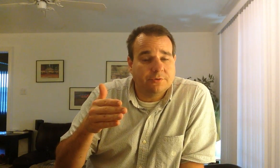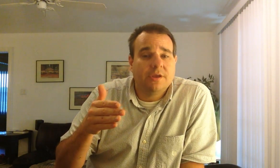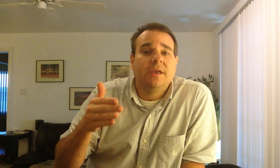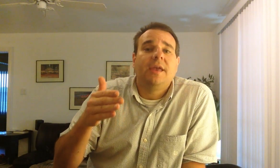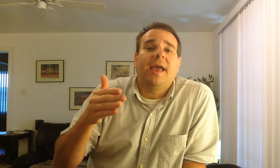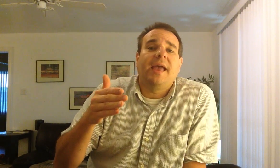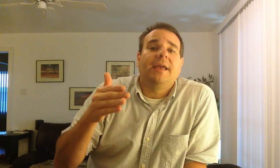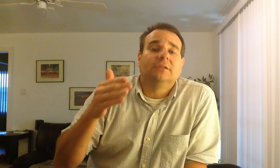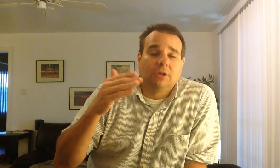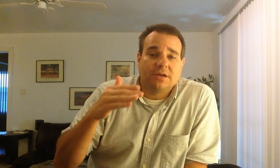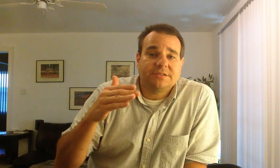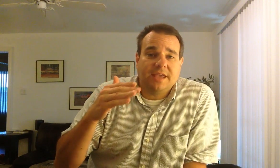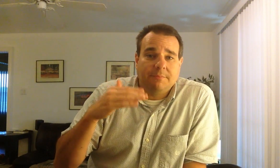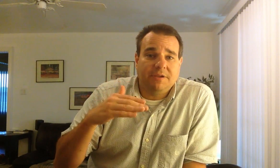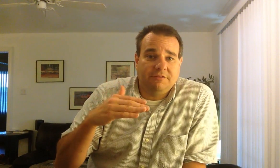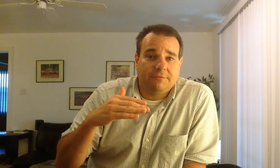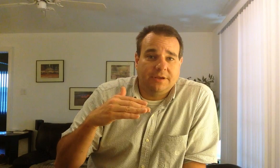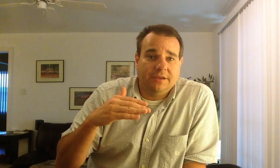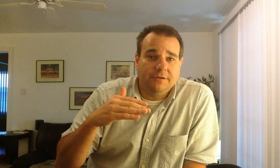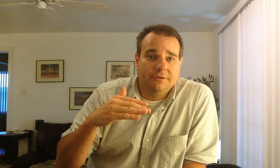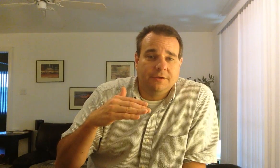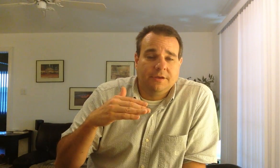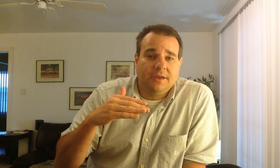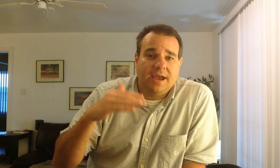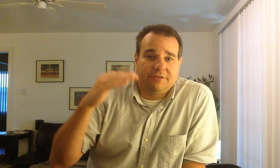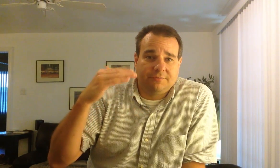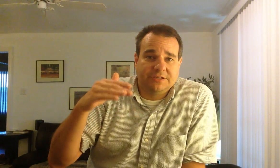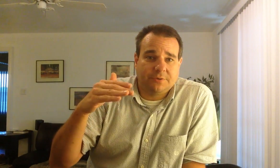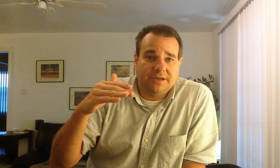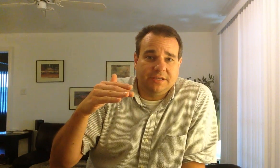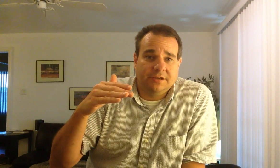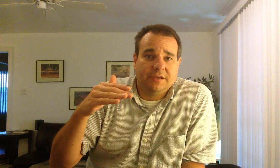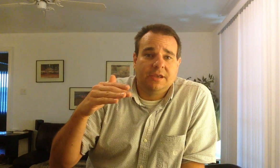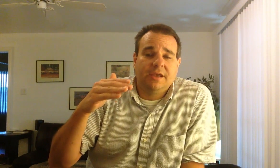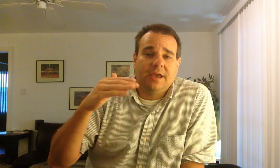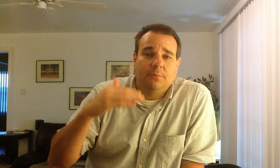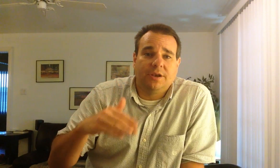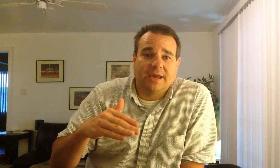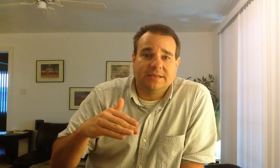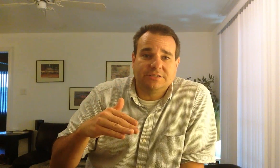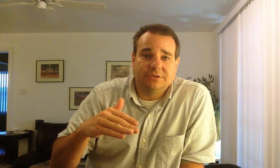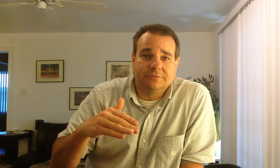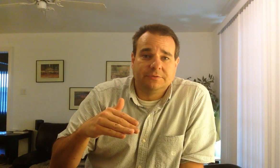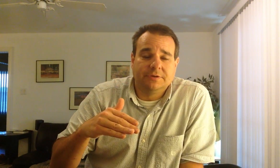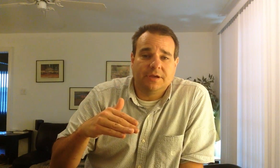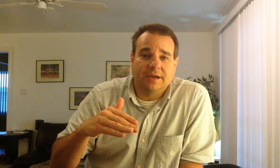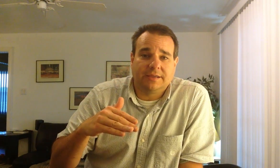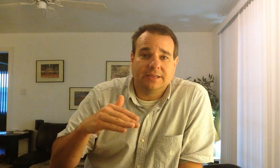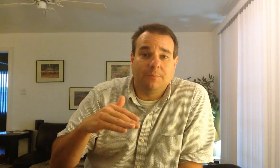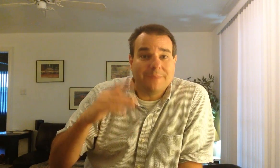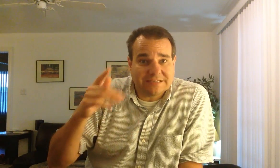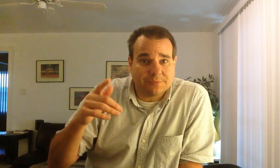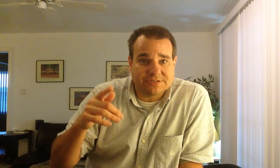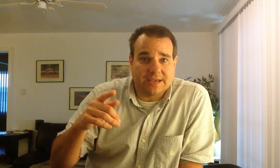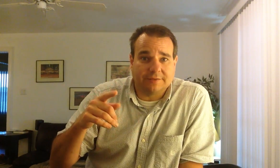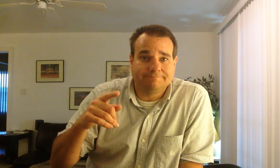a lossy MP3 at 320 and 192, kilobits per second.